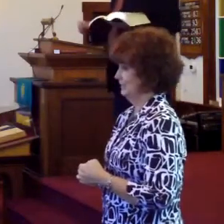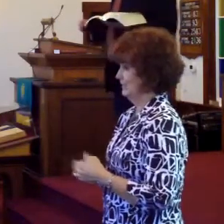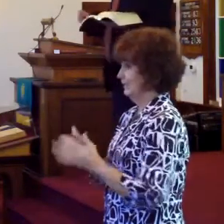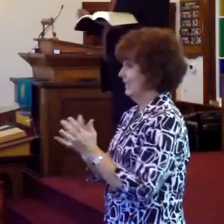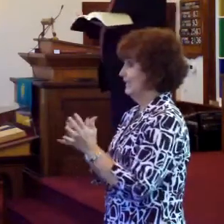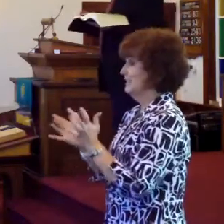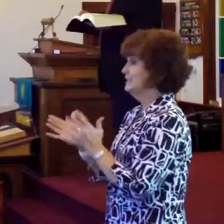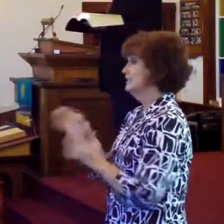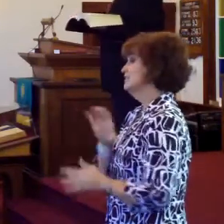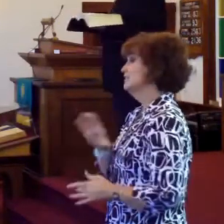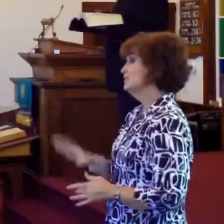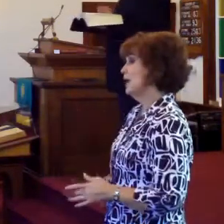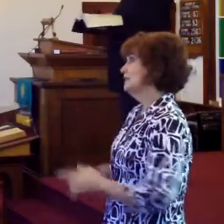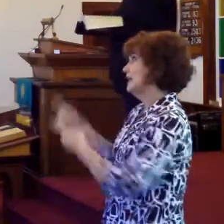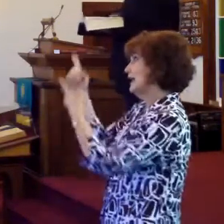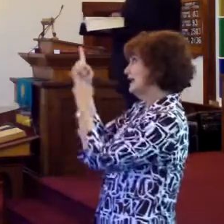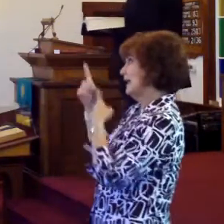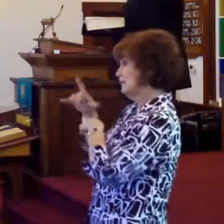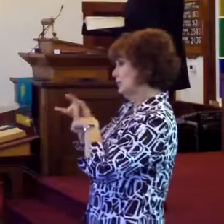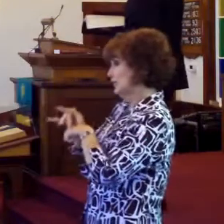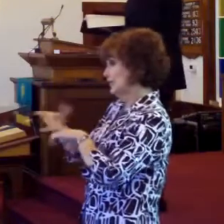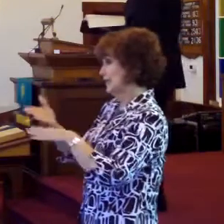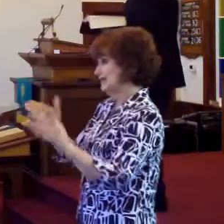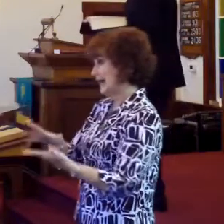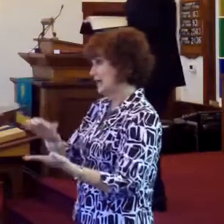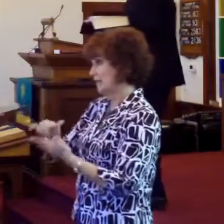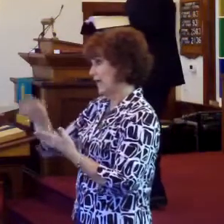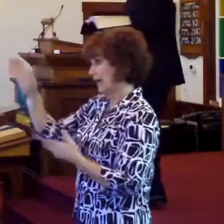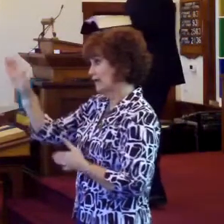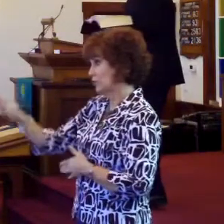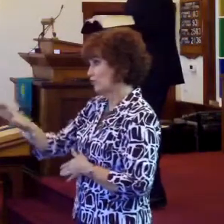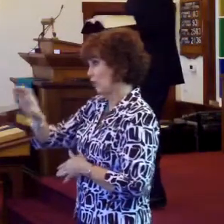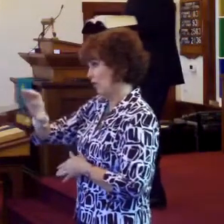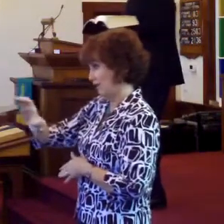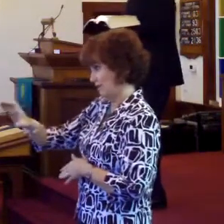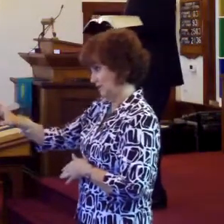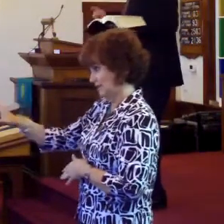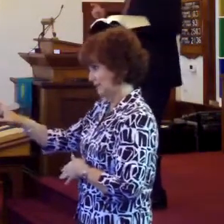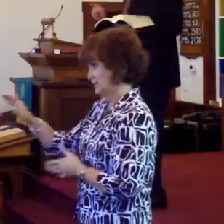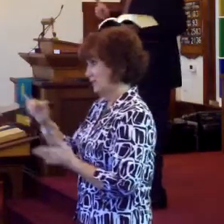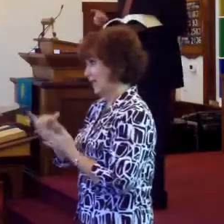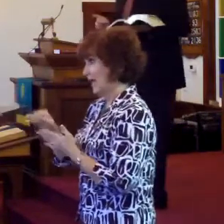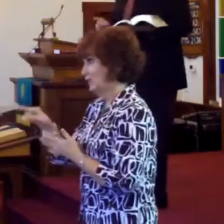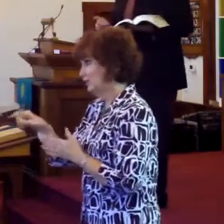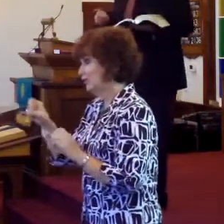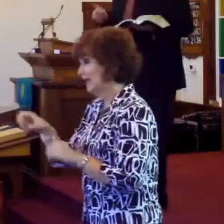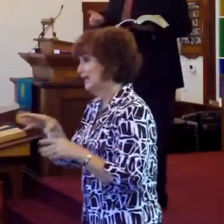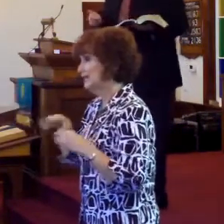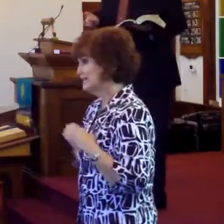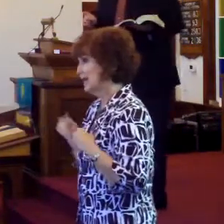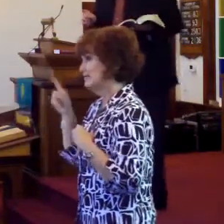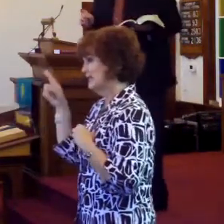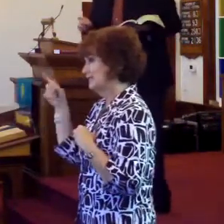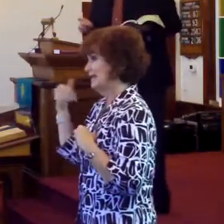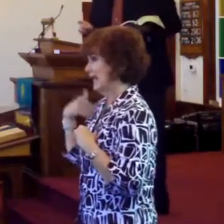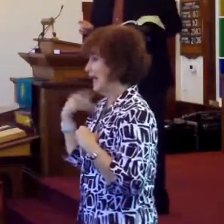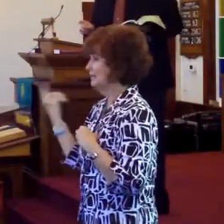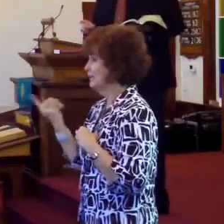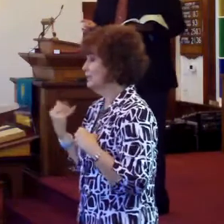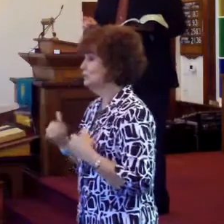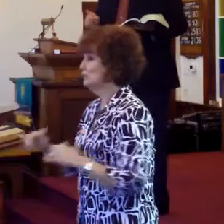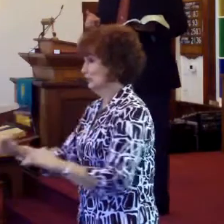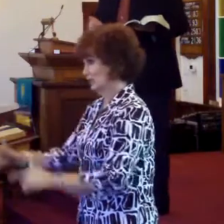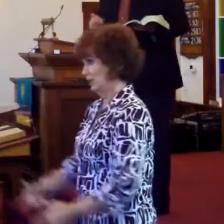Jesus Christ came to this earth and died on the old rugged cross so that you can accept Him and you can have eternal